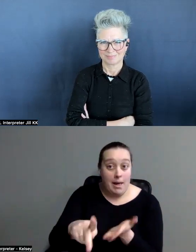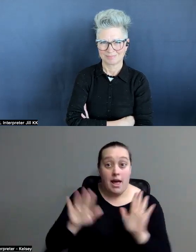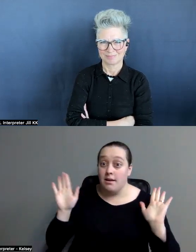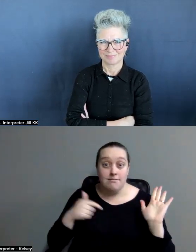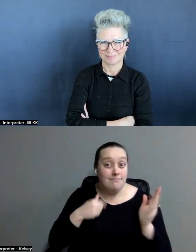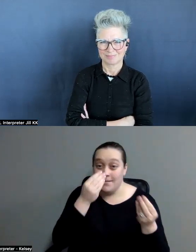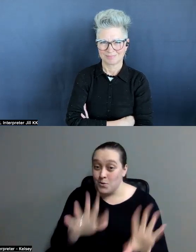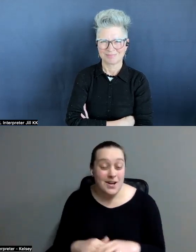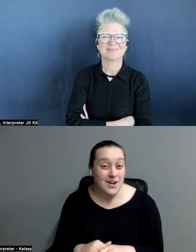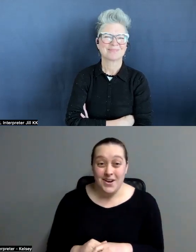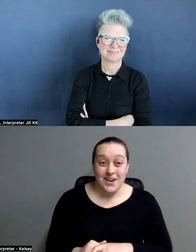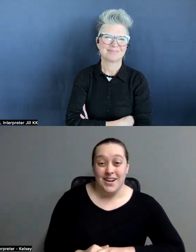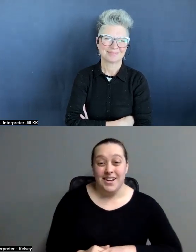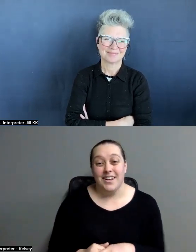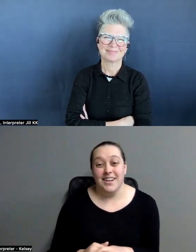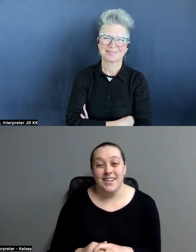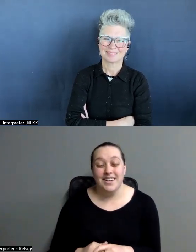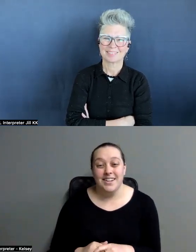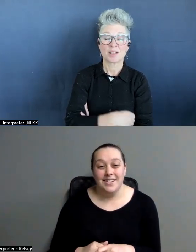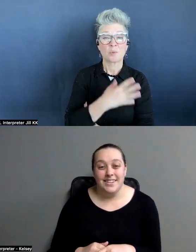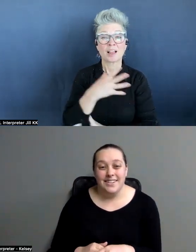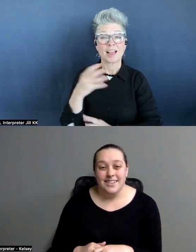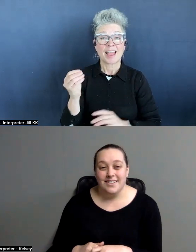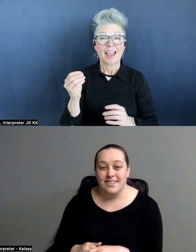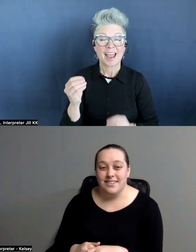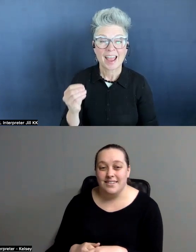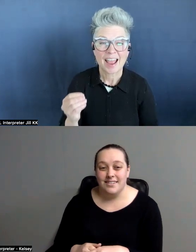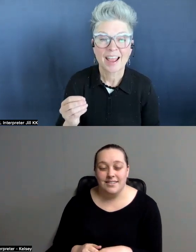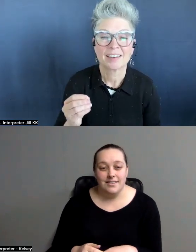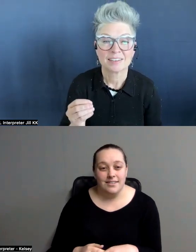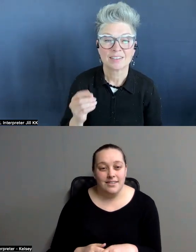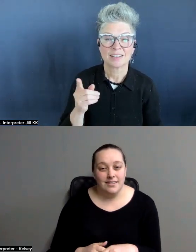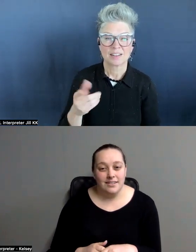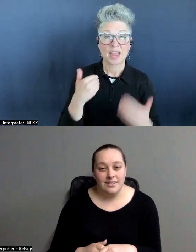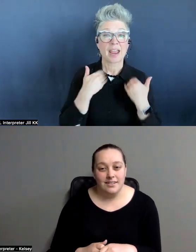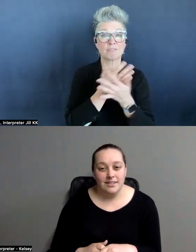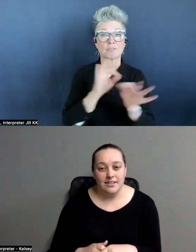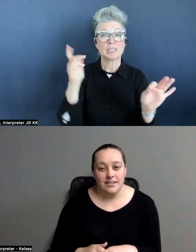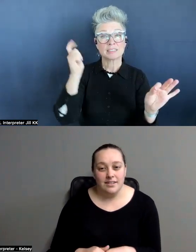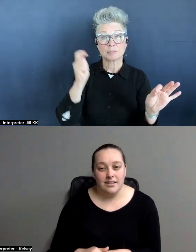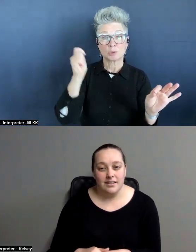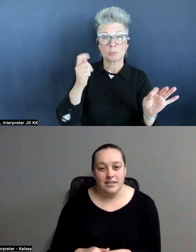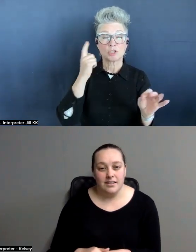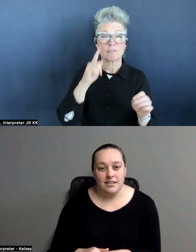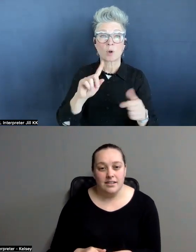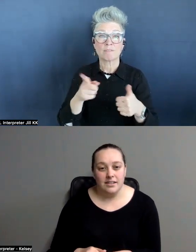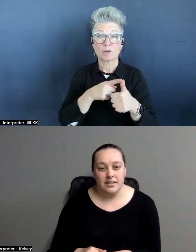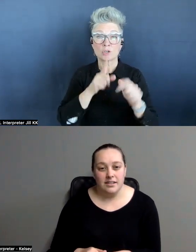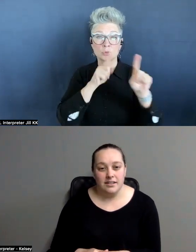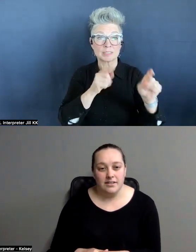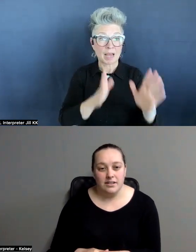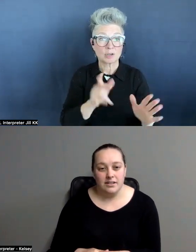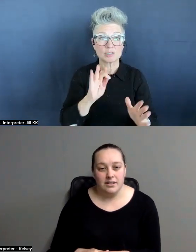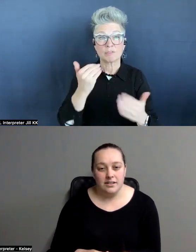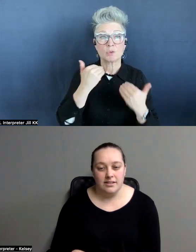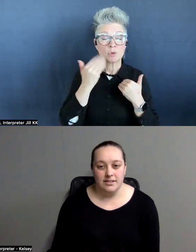download anything. Well, and they have, they have free subscriptions for first responders. If you know any firemen or